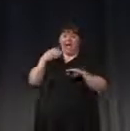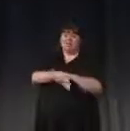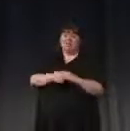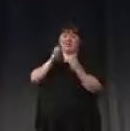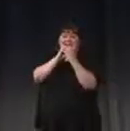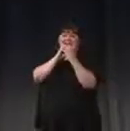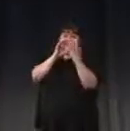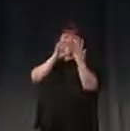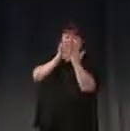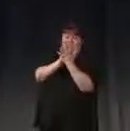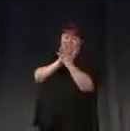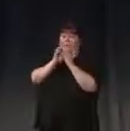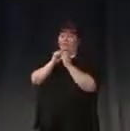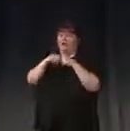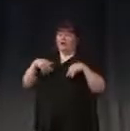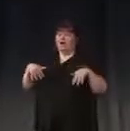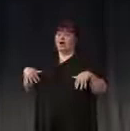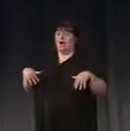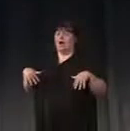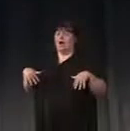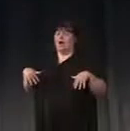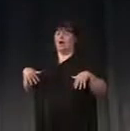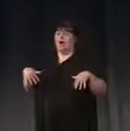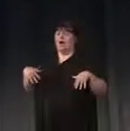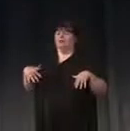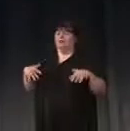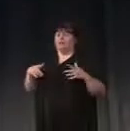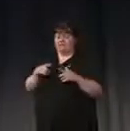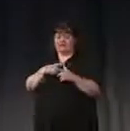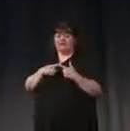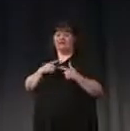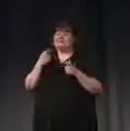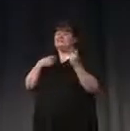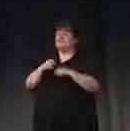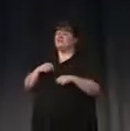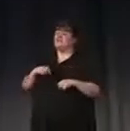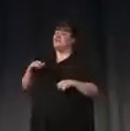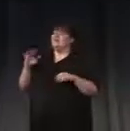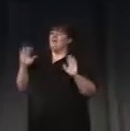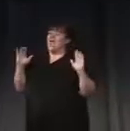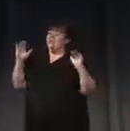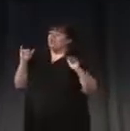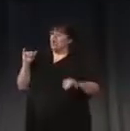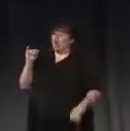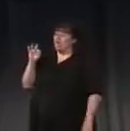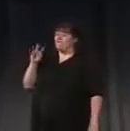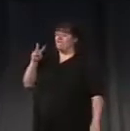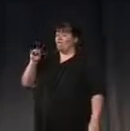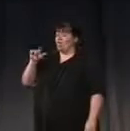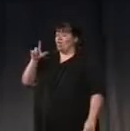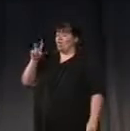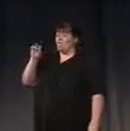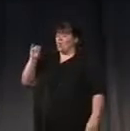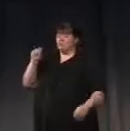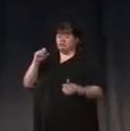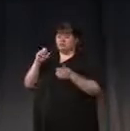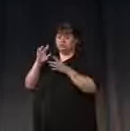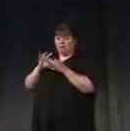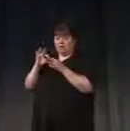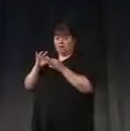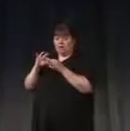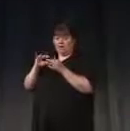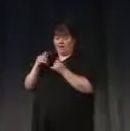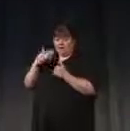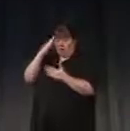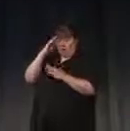with horror and the shock. In the case of, let's call her, the Angel of Volvo's story, the sensing happens in